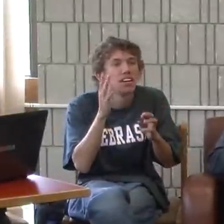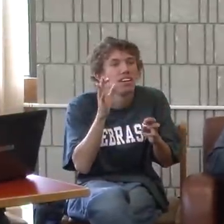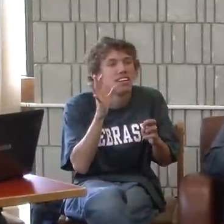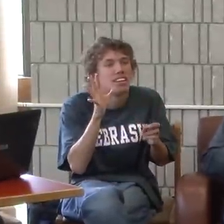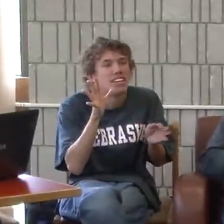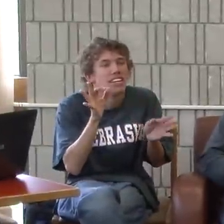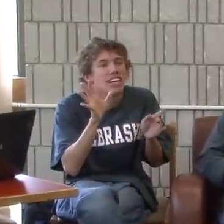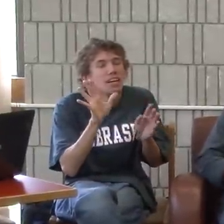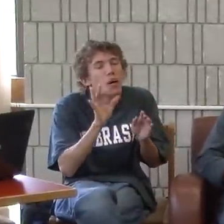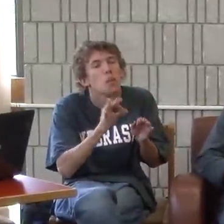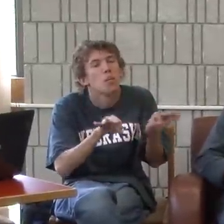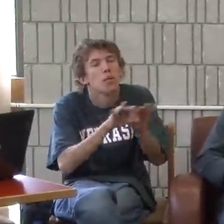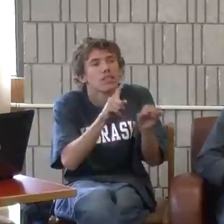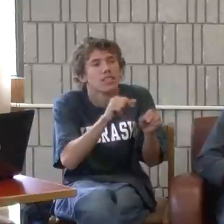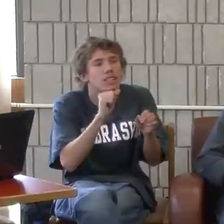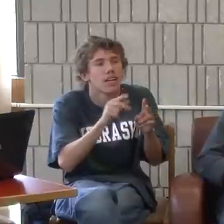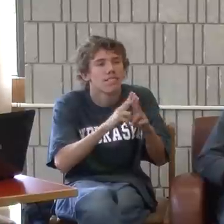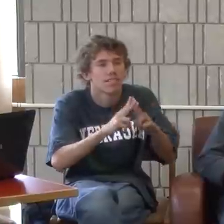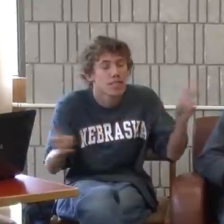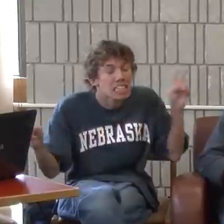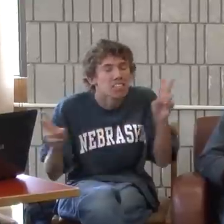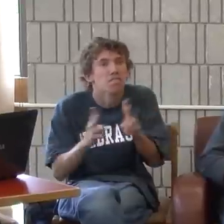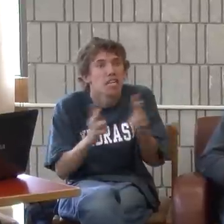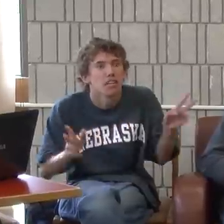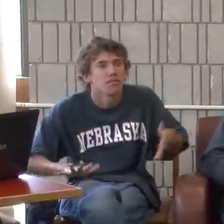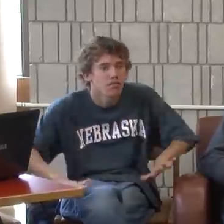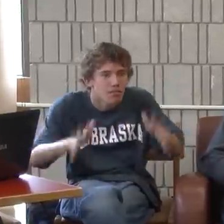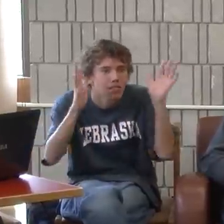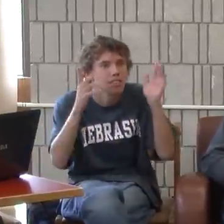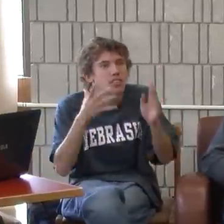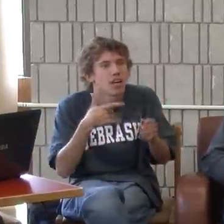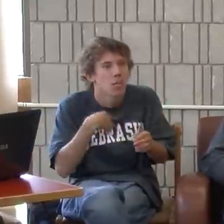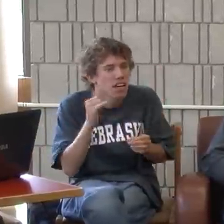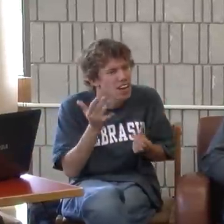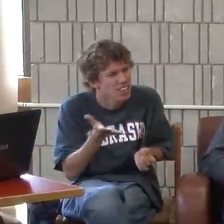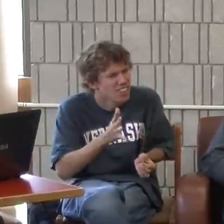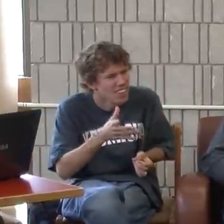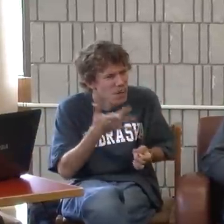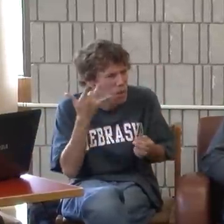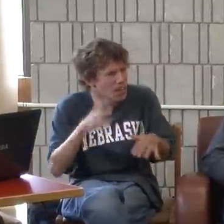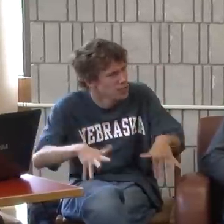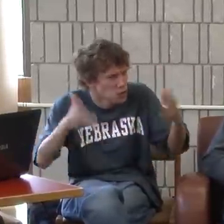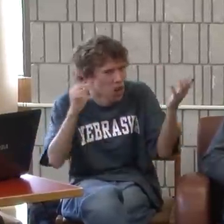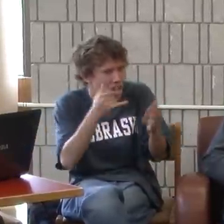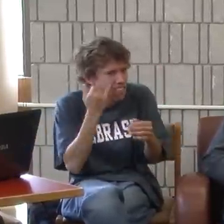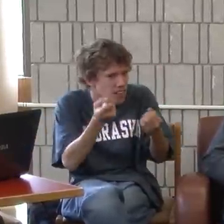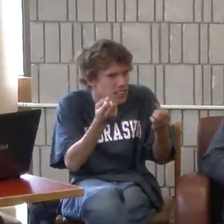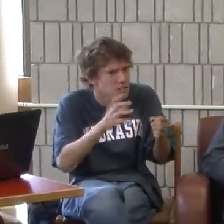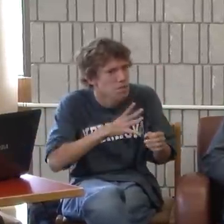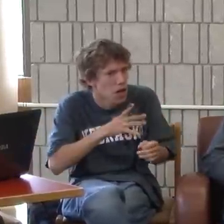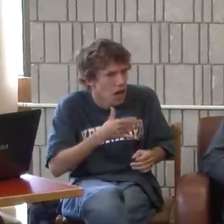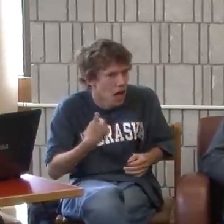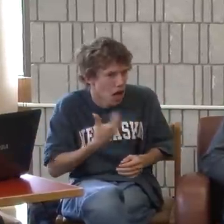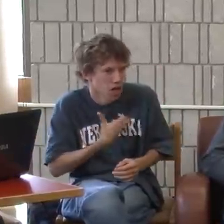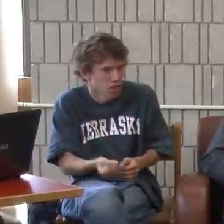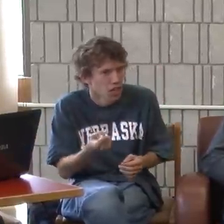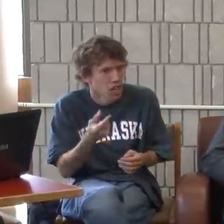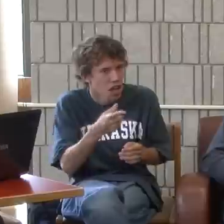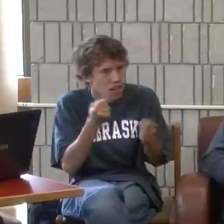very welcoming. And it's important that the person is not really nervous. I go, why are you so nervous? Sign to me. That's